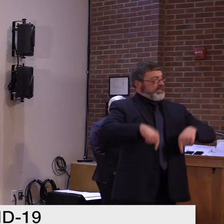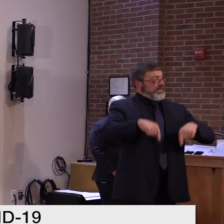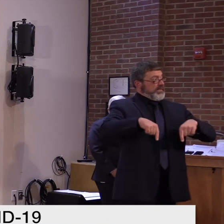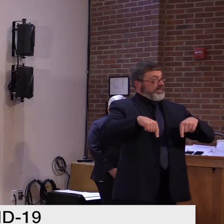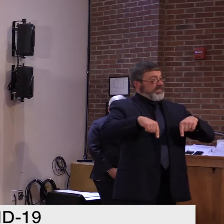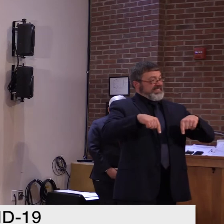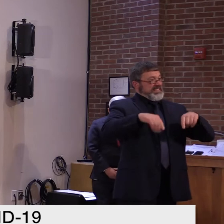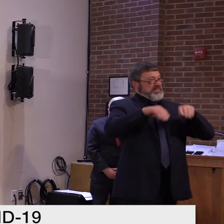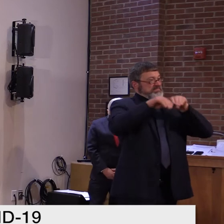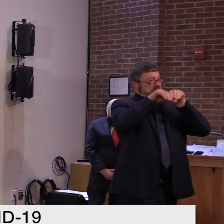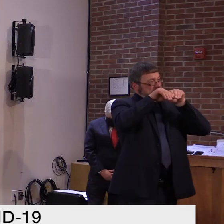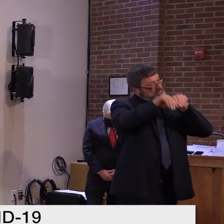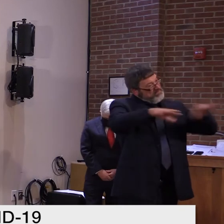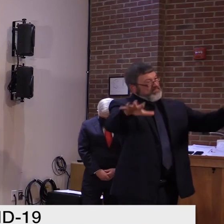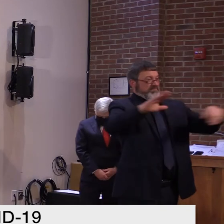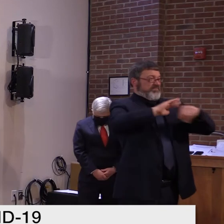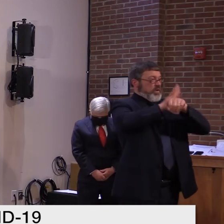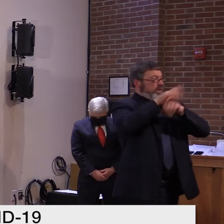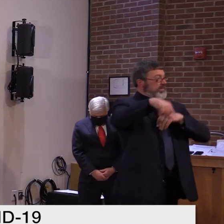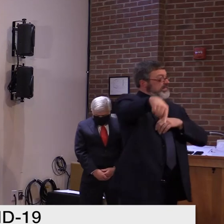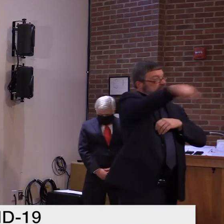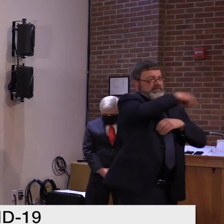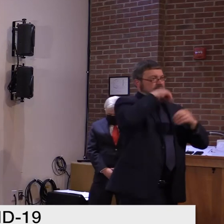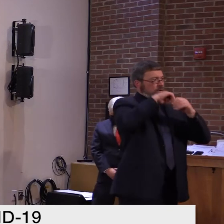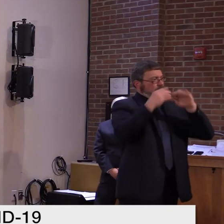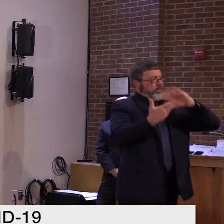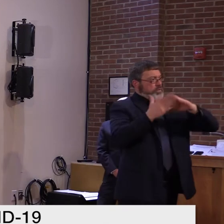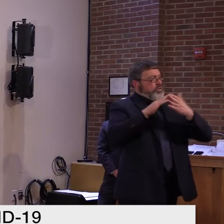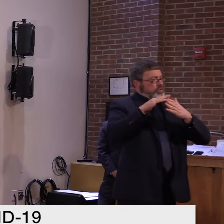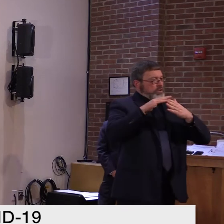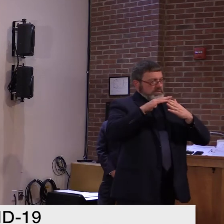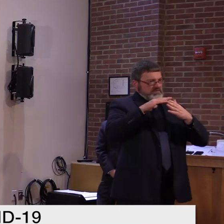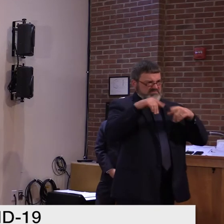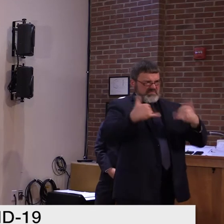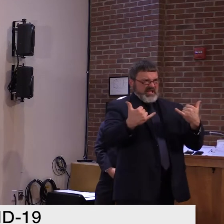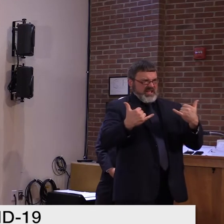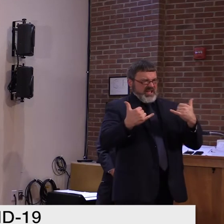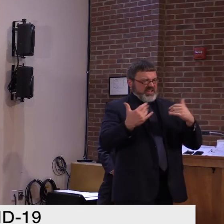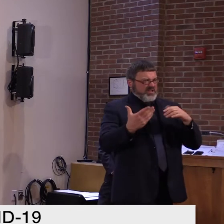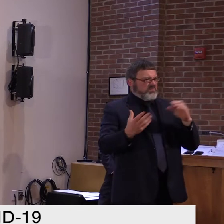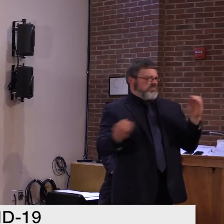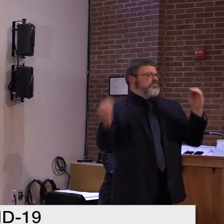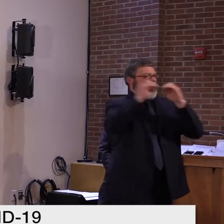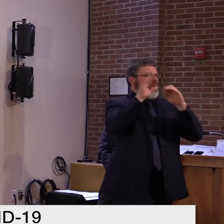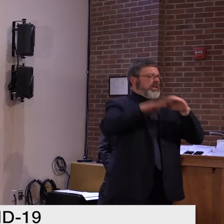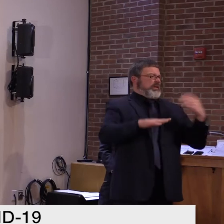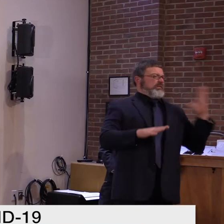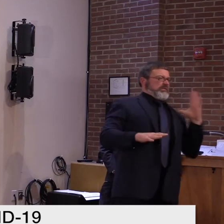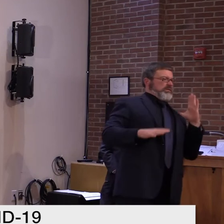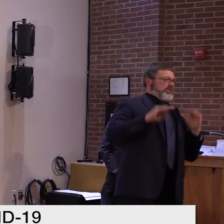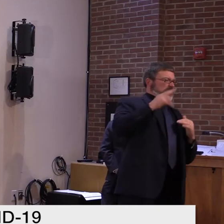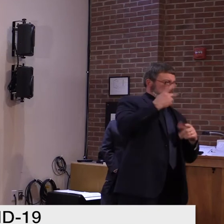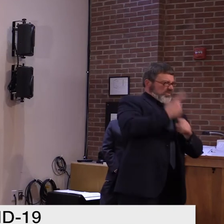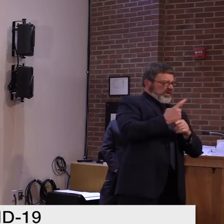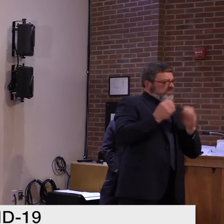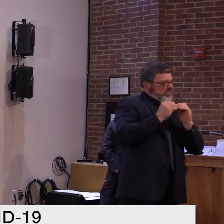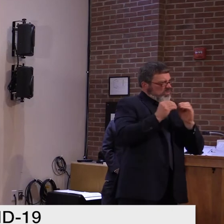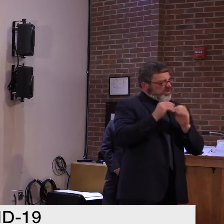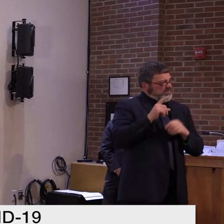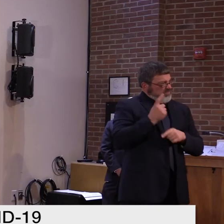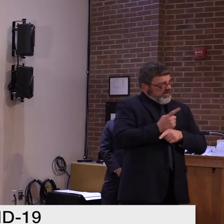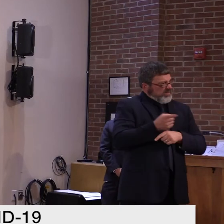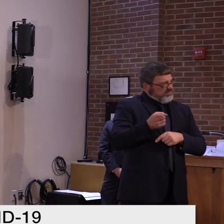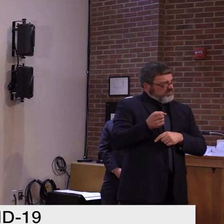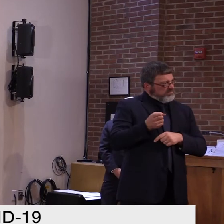as you talked about earlier, we do have more testing capacity right now to catch cases that are out there. But do we actually think that there is